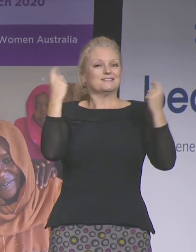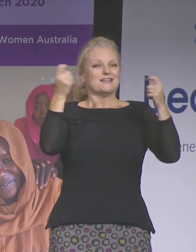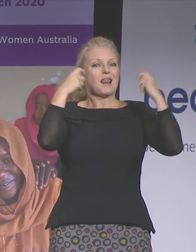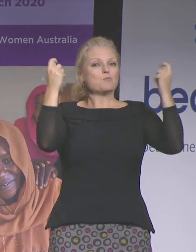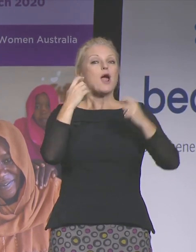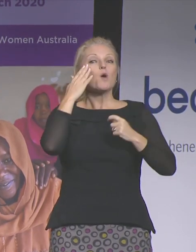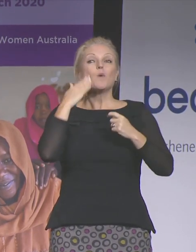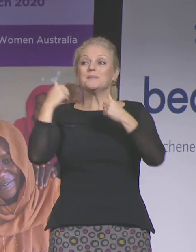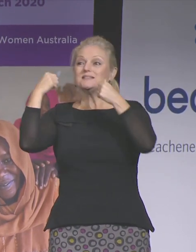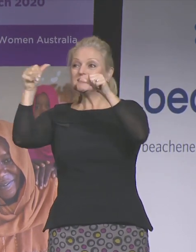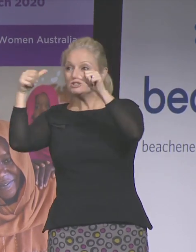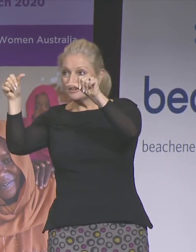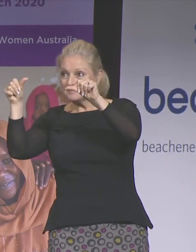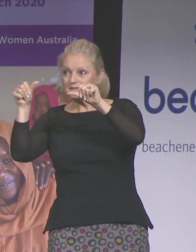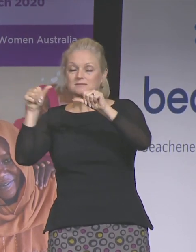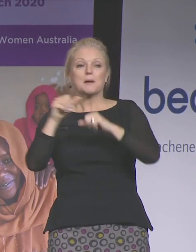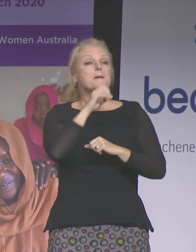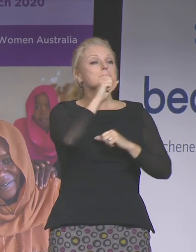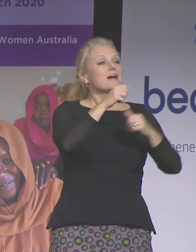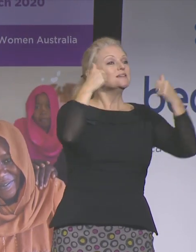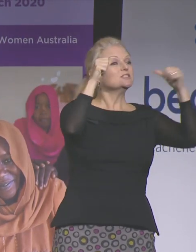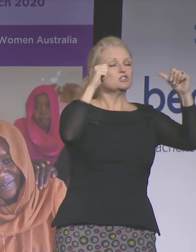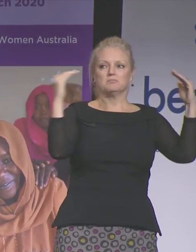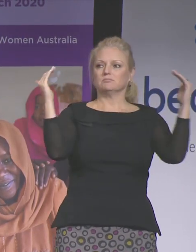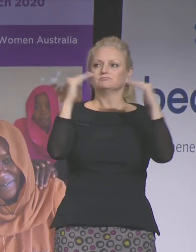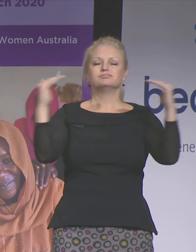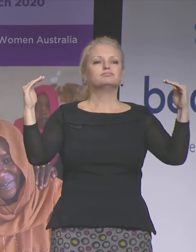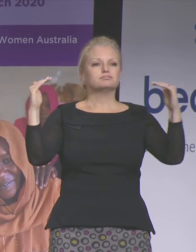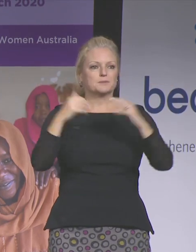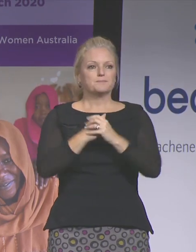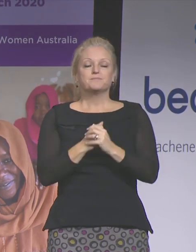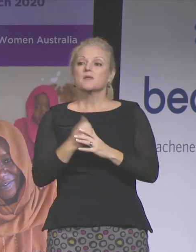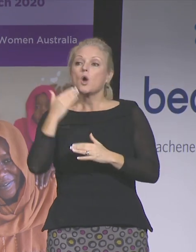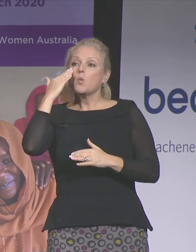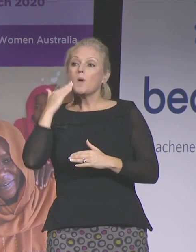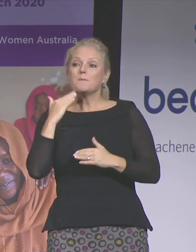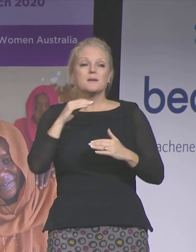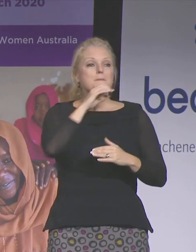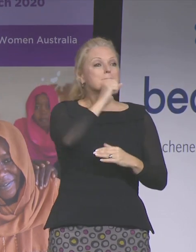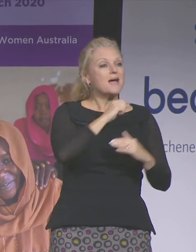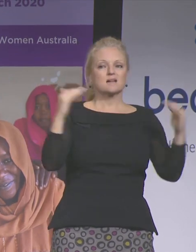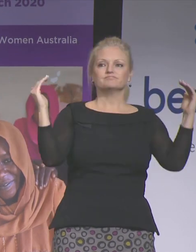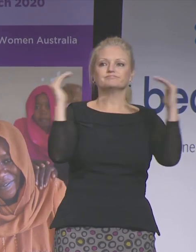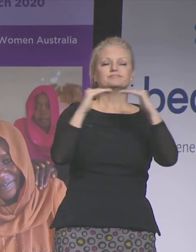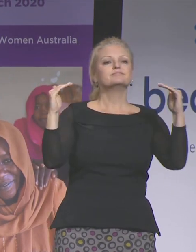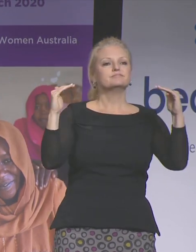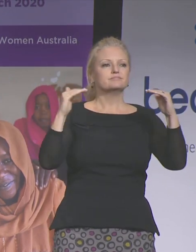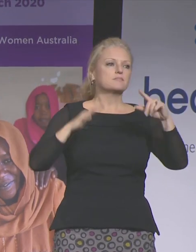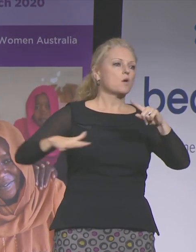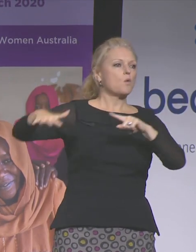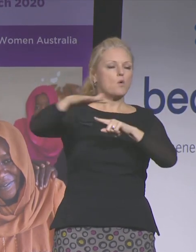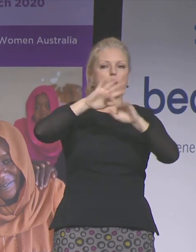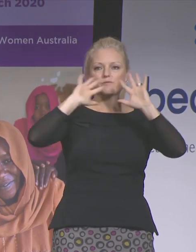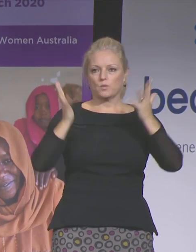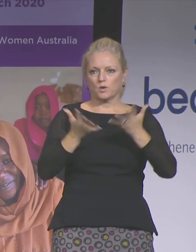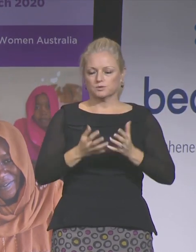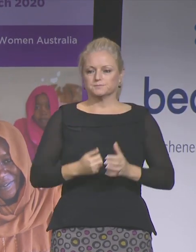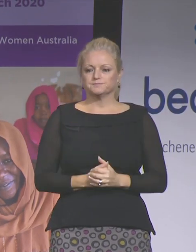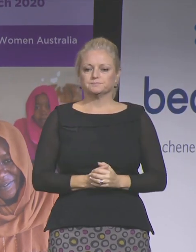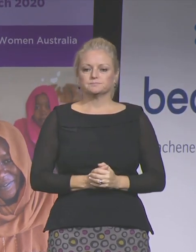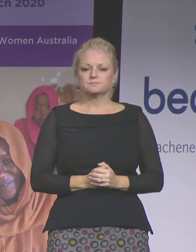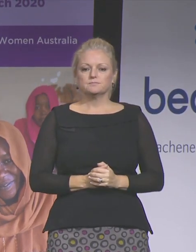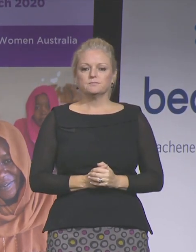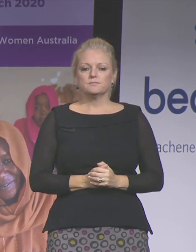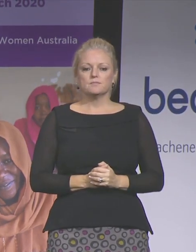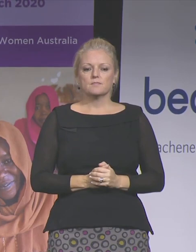men, to demand, to demand women's equal place in industries and nations. And finally,